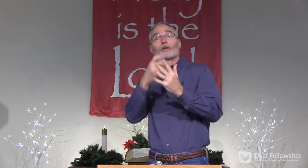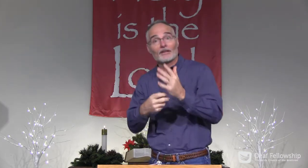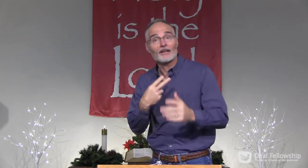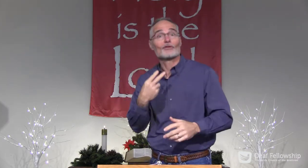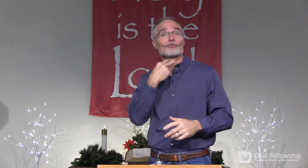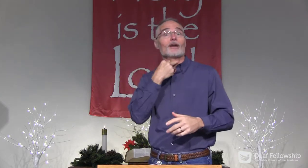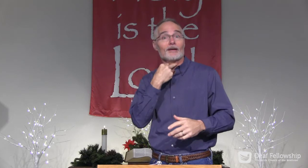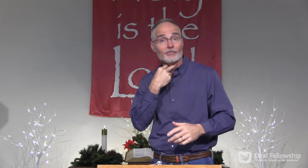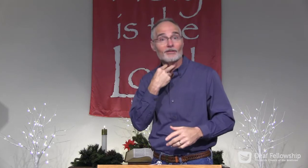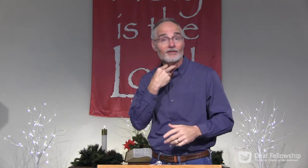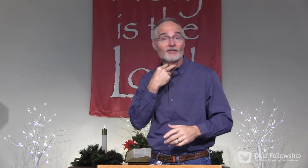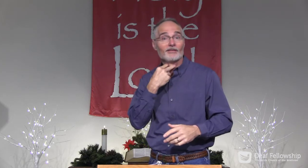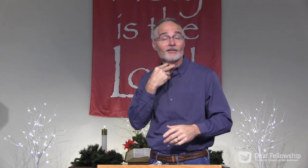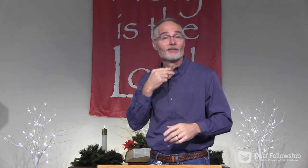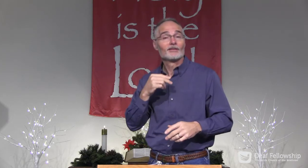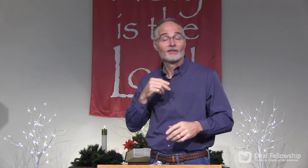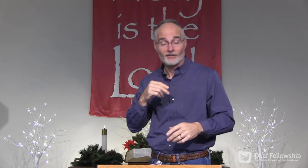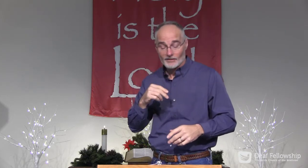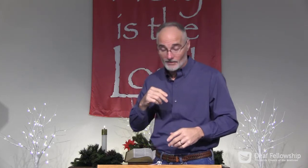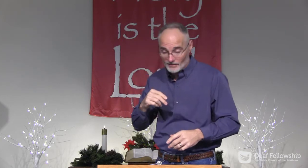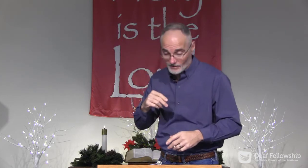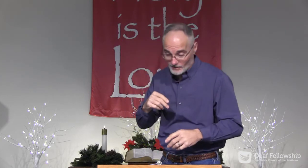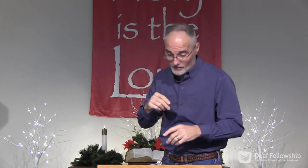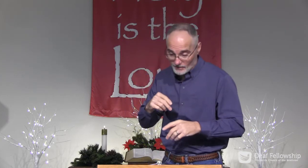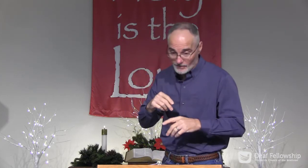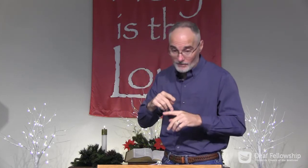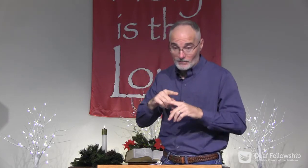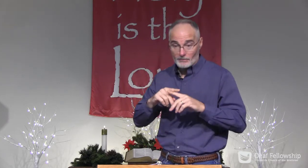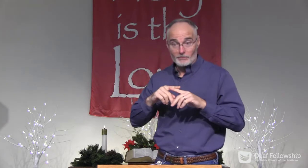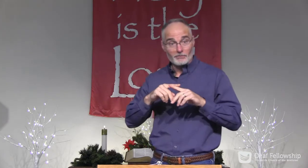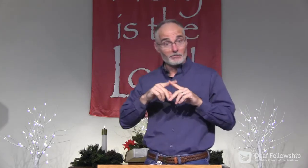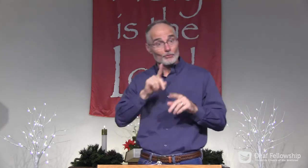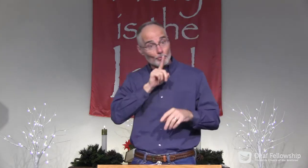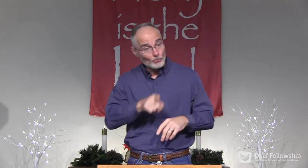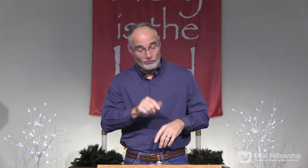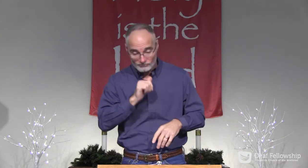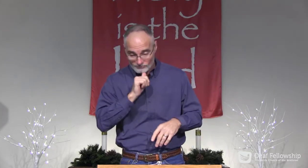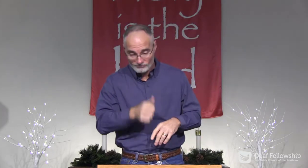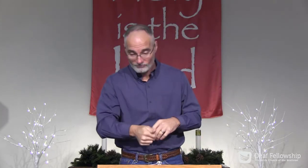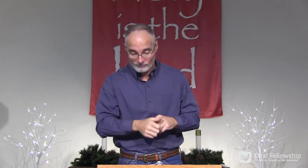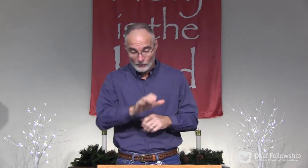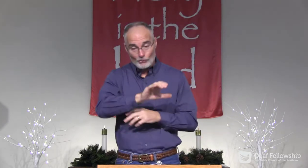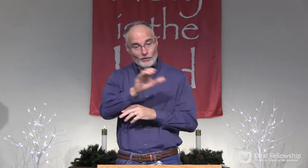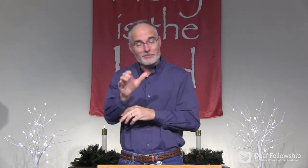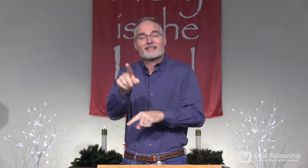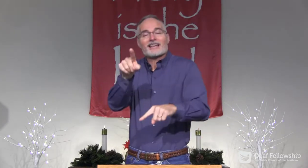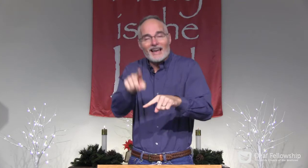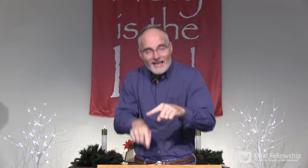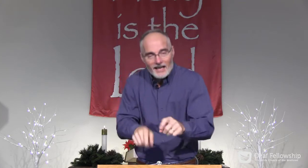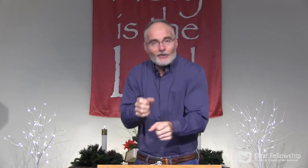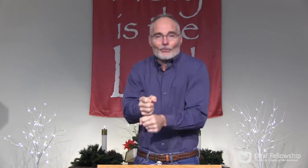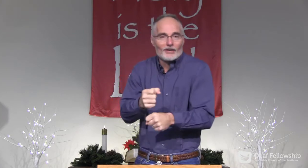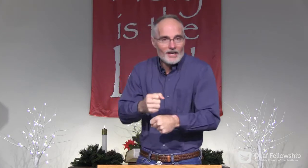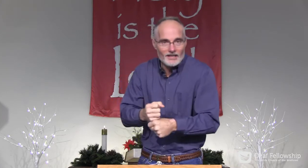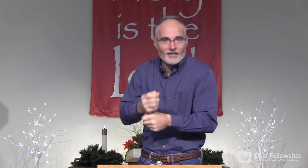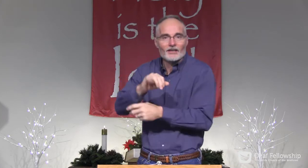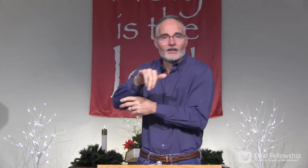And yes, again, we tend to fall into that trap. But it's not actually true. Christmas